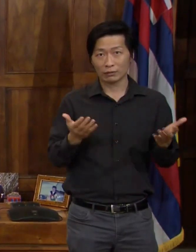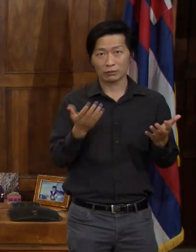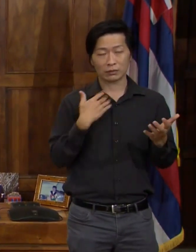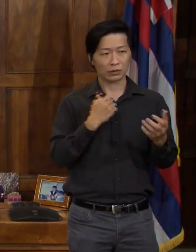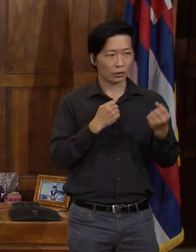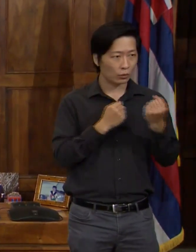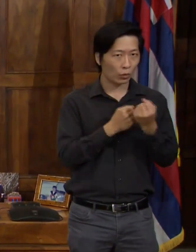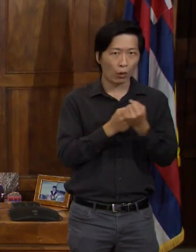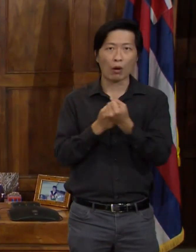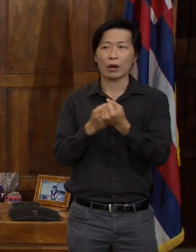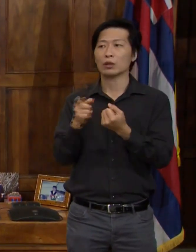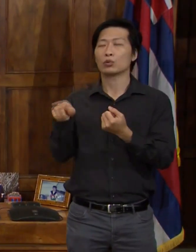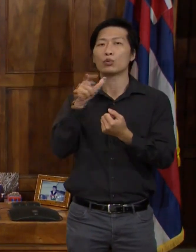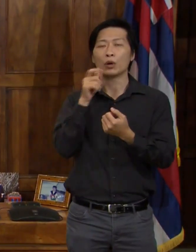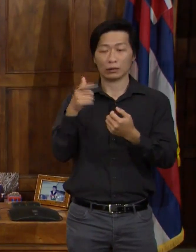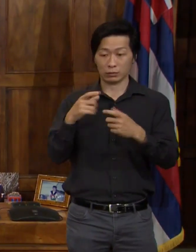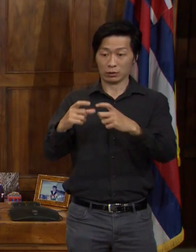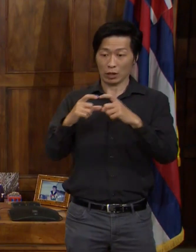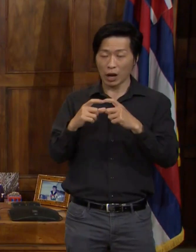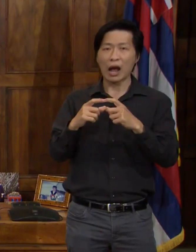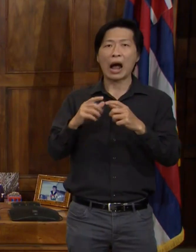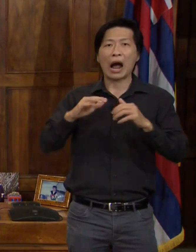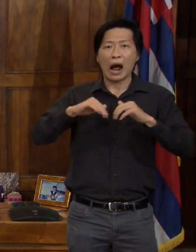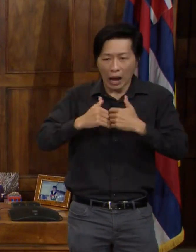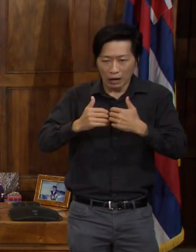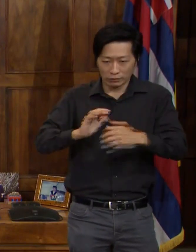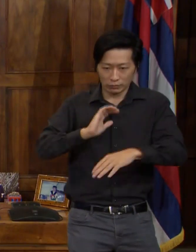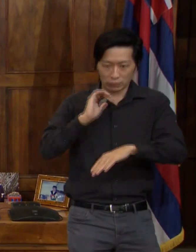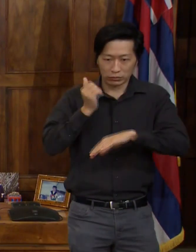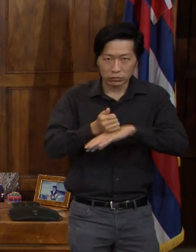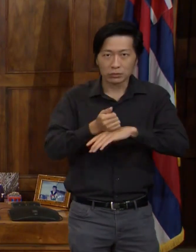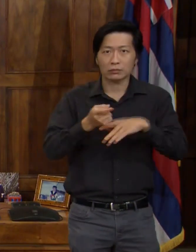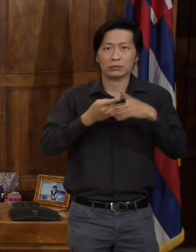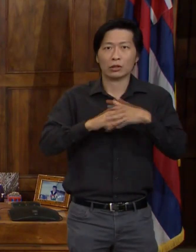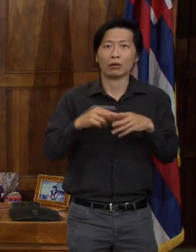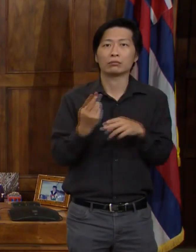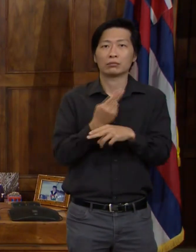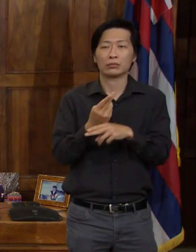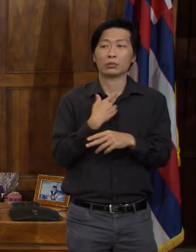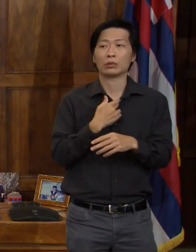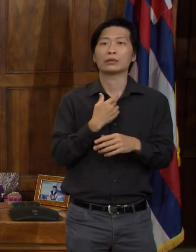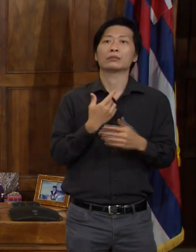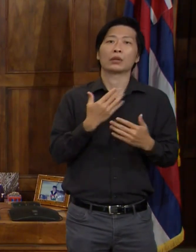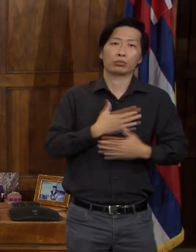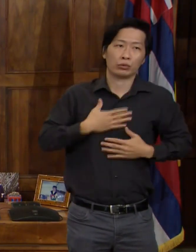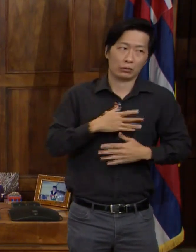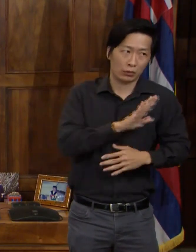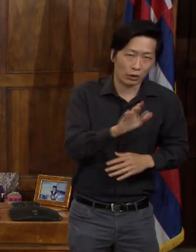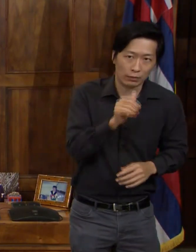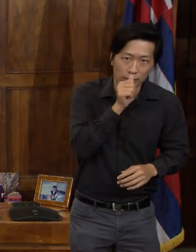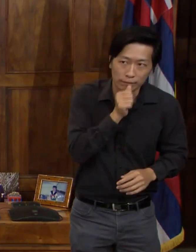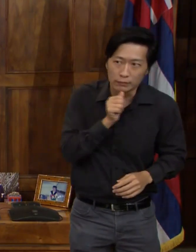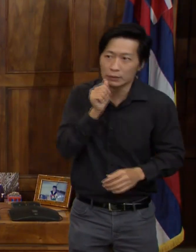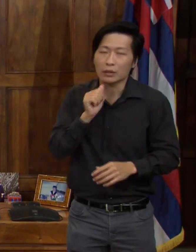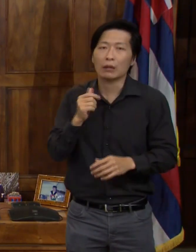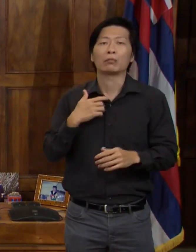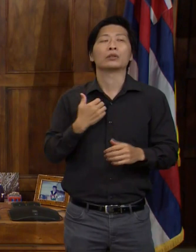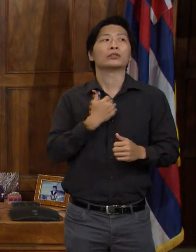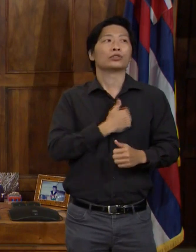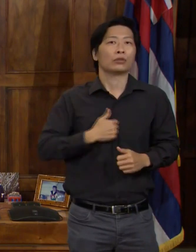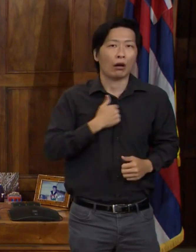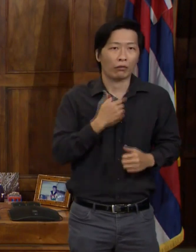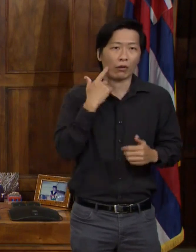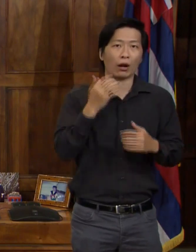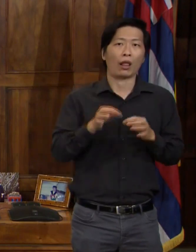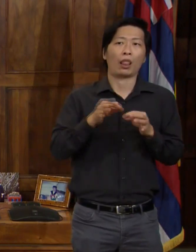in activating their cards. We appreciate everyone's patience and we apologize for the inconvenience